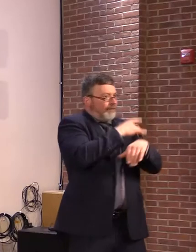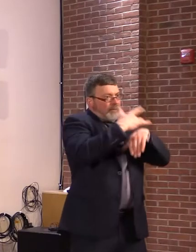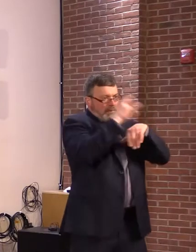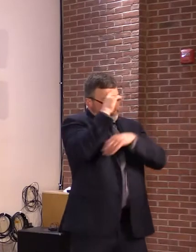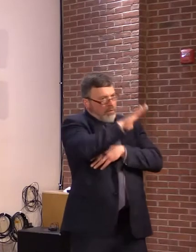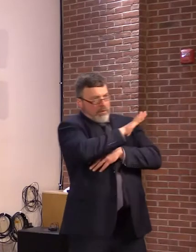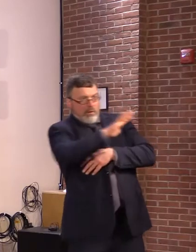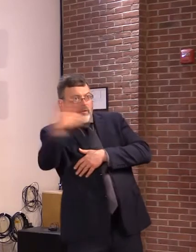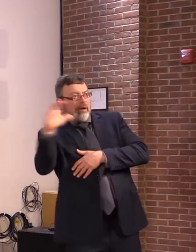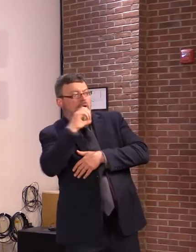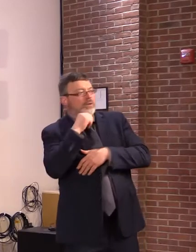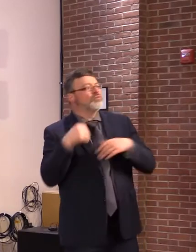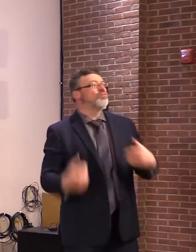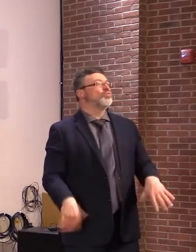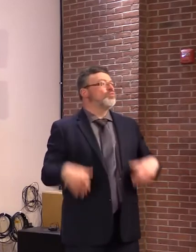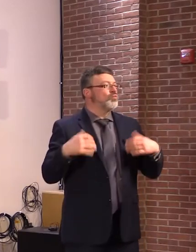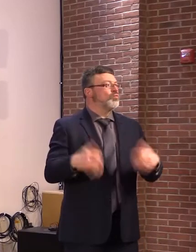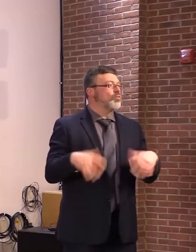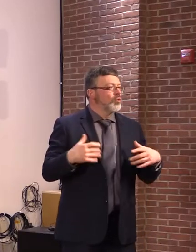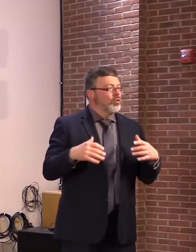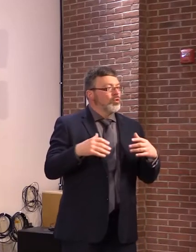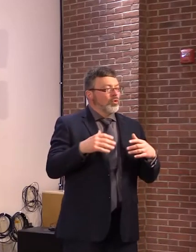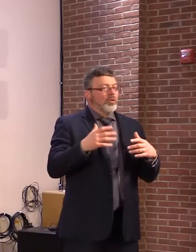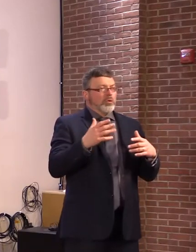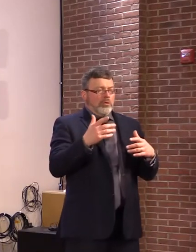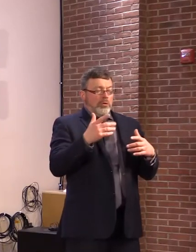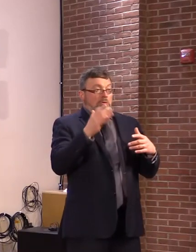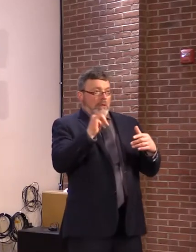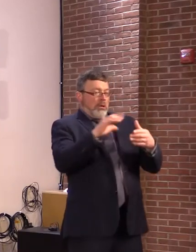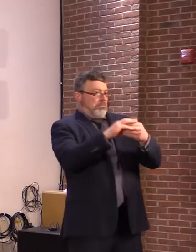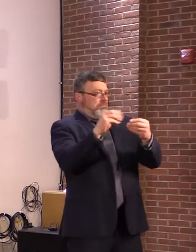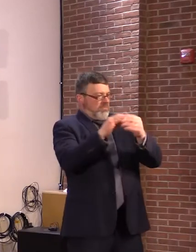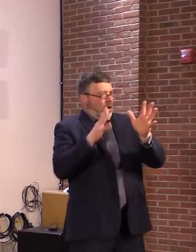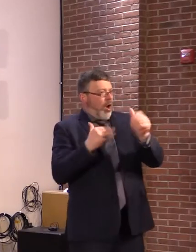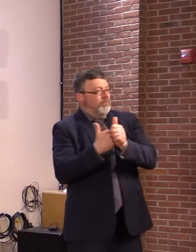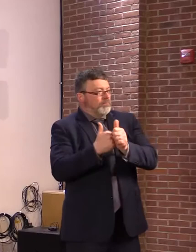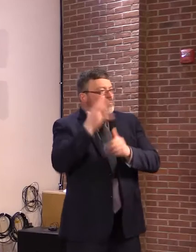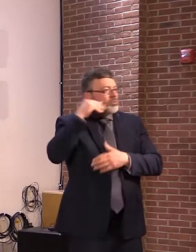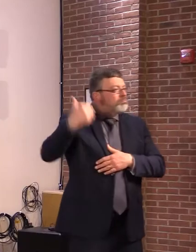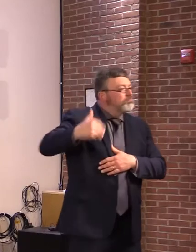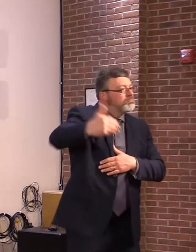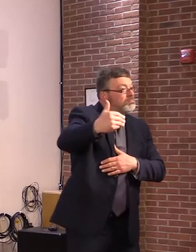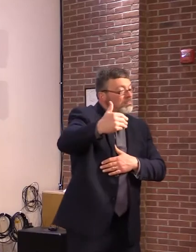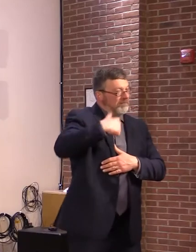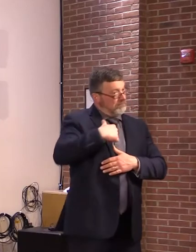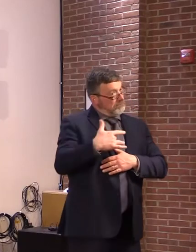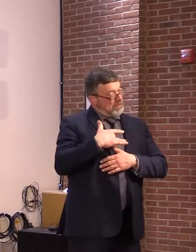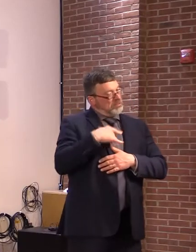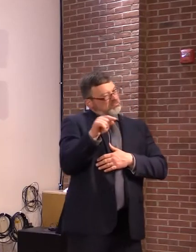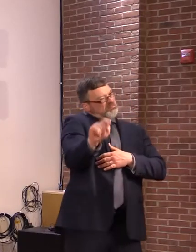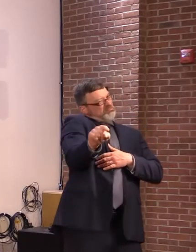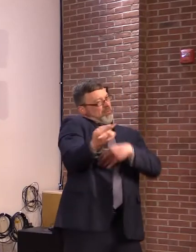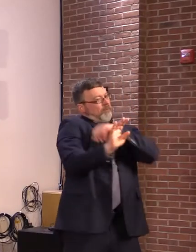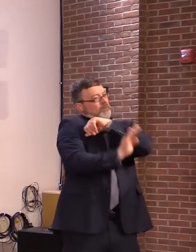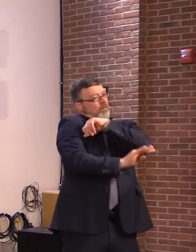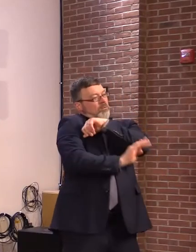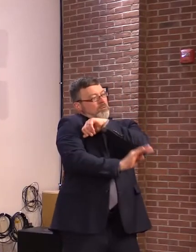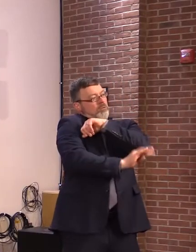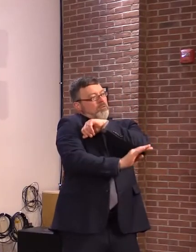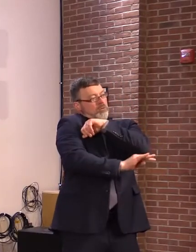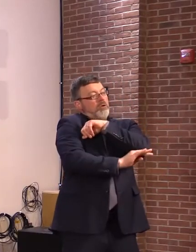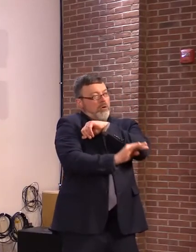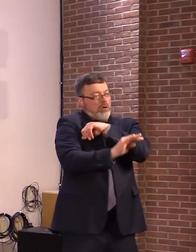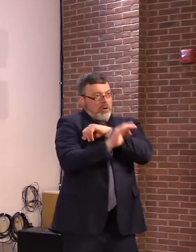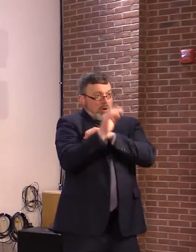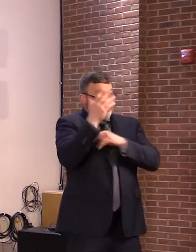updated vaccines, which might be administered in the fall, must be tested in the coming months to establish efficacy